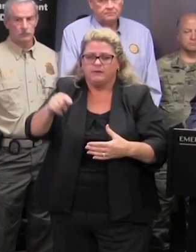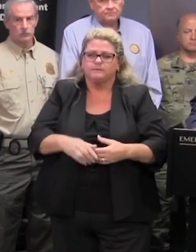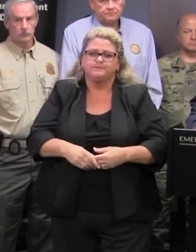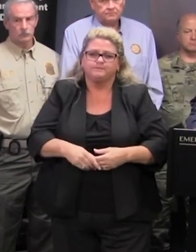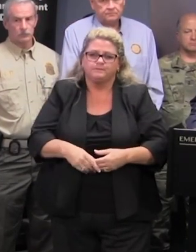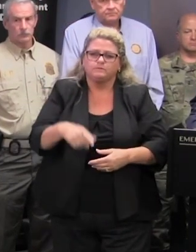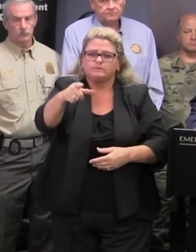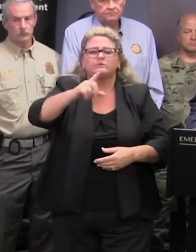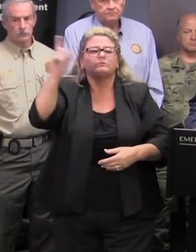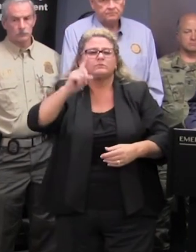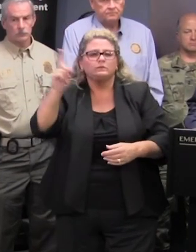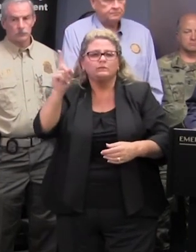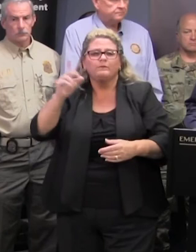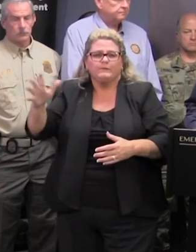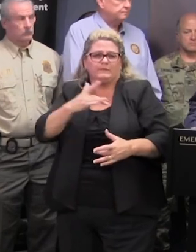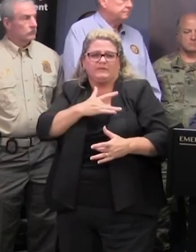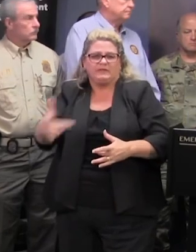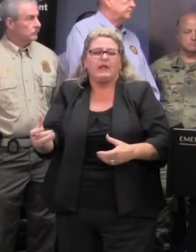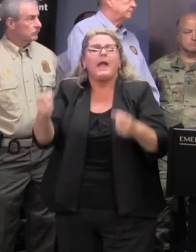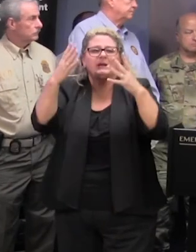flood zone across the pd